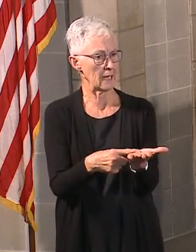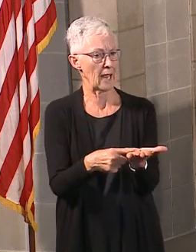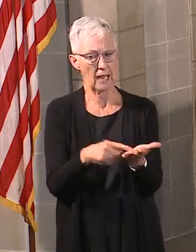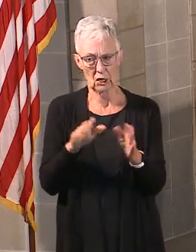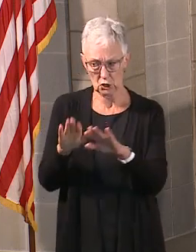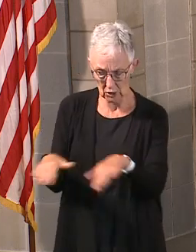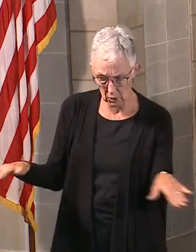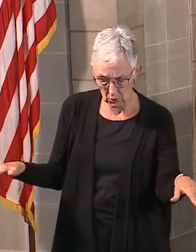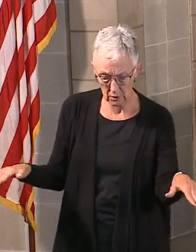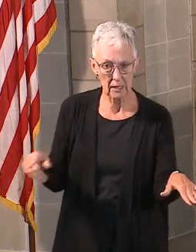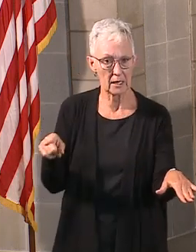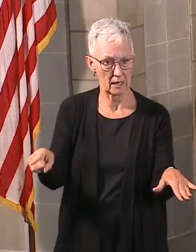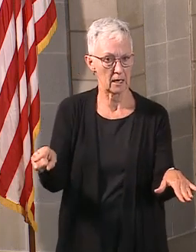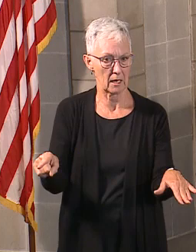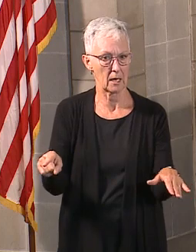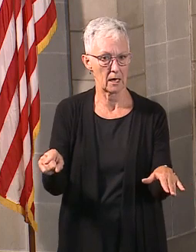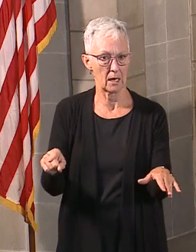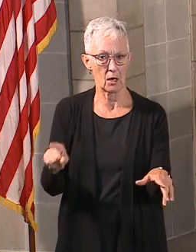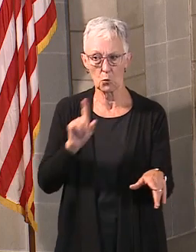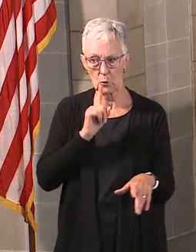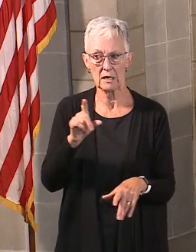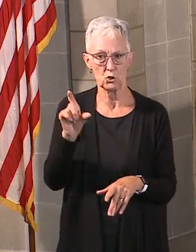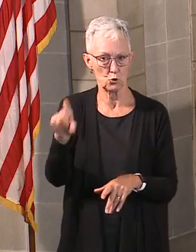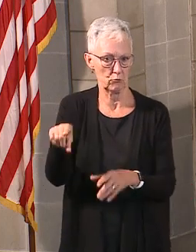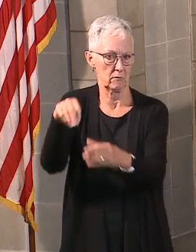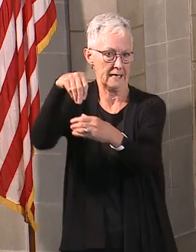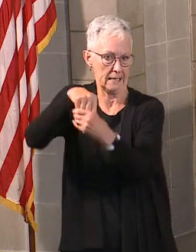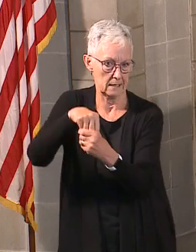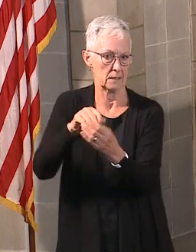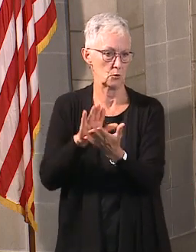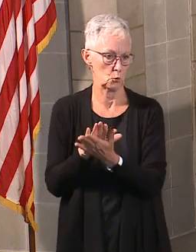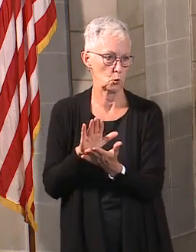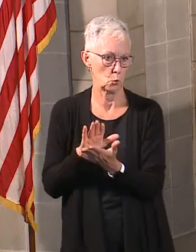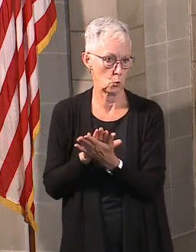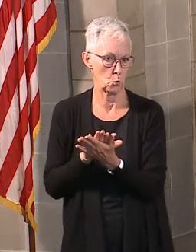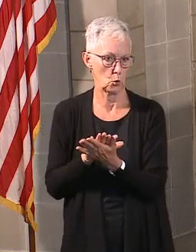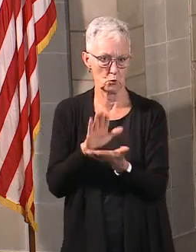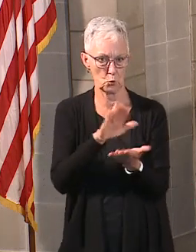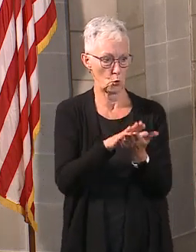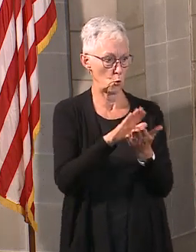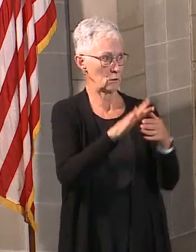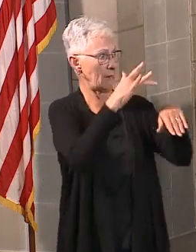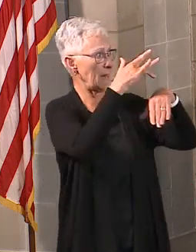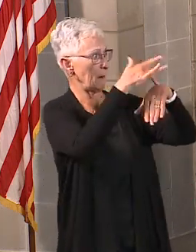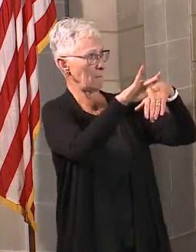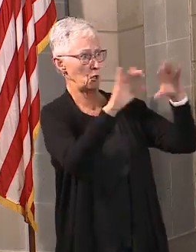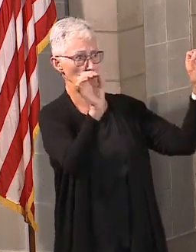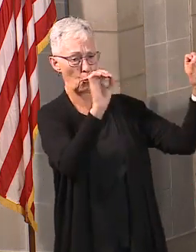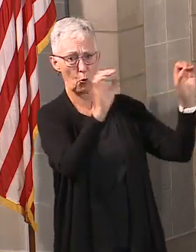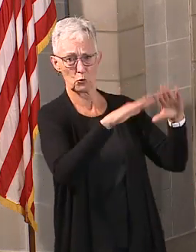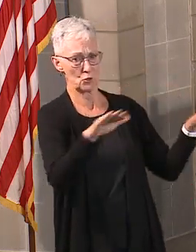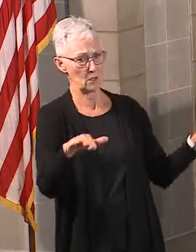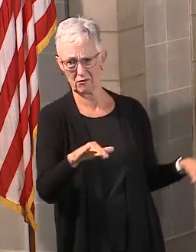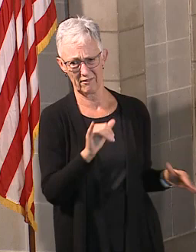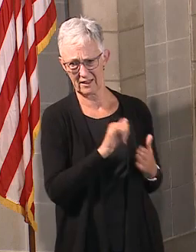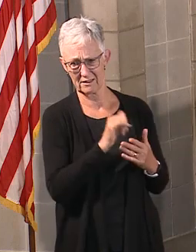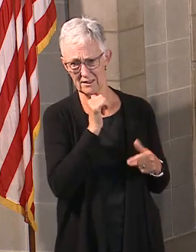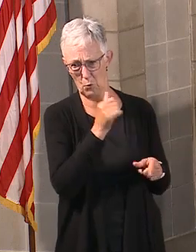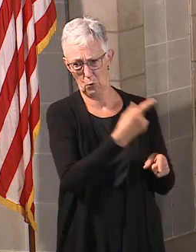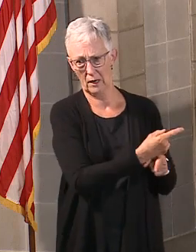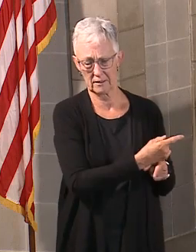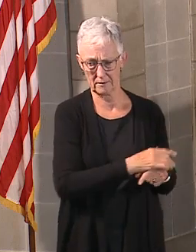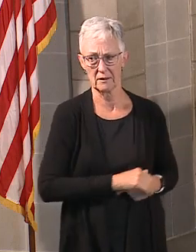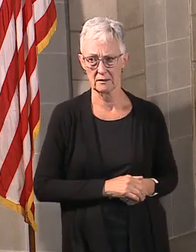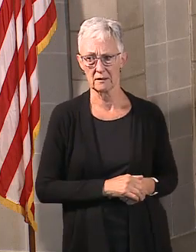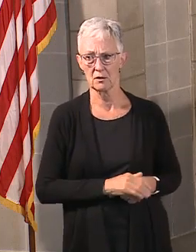schools weren't built to be empty. They were built for students, really, the stars of the education system. And so, our opportunity really is